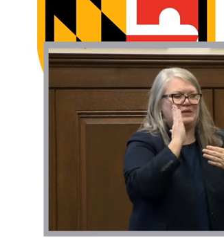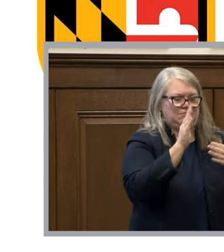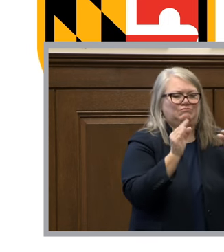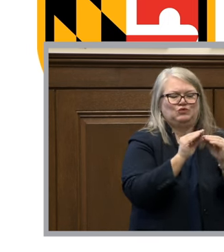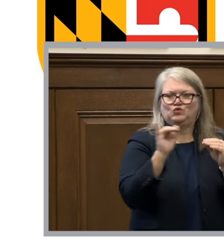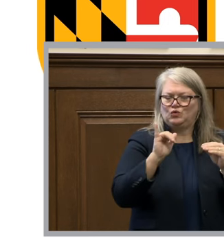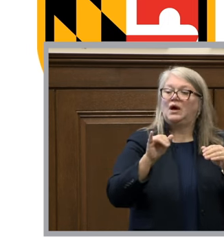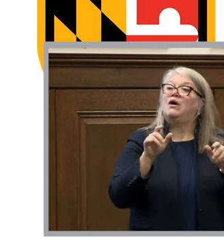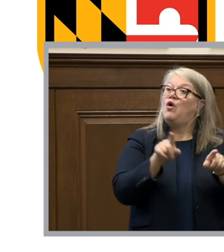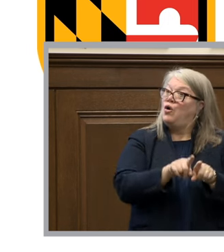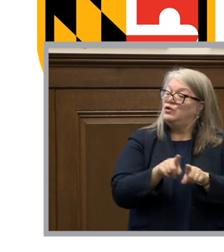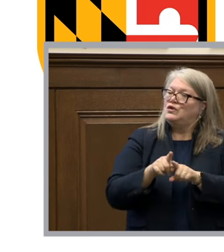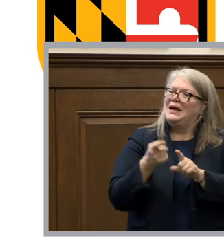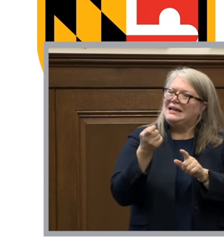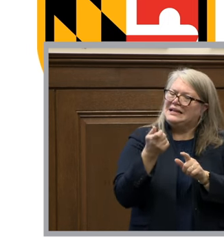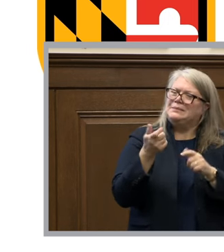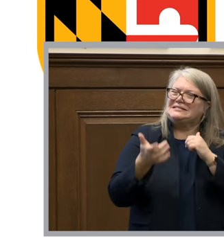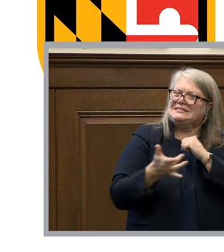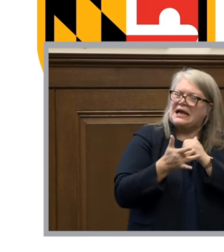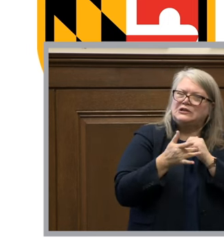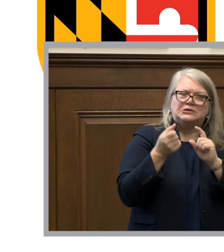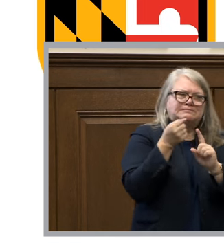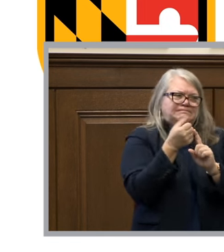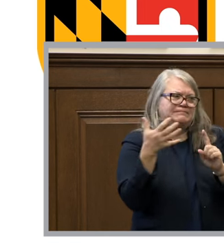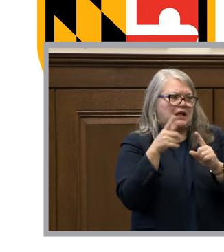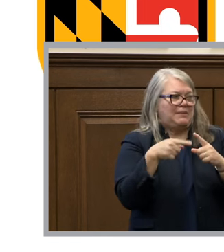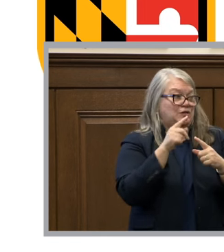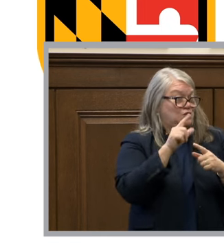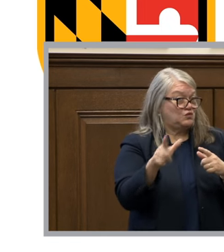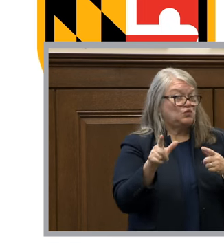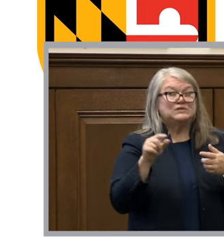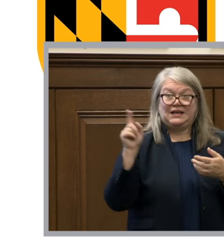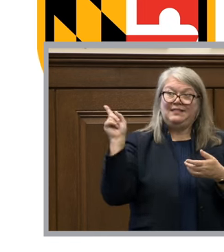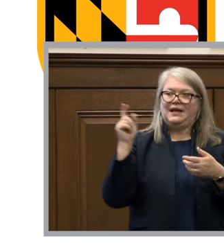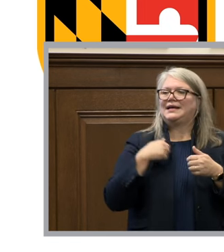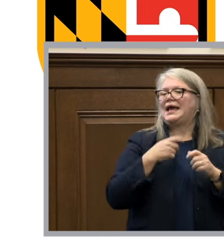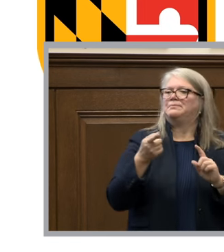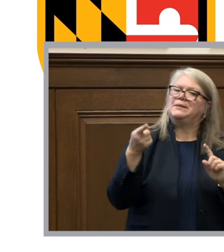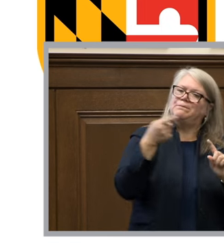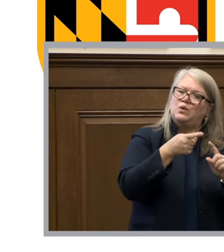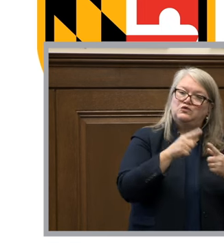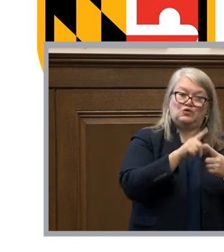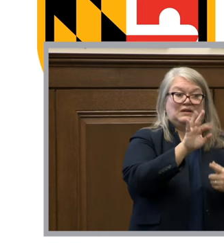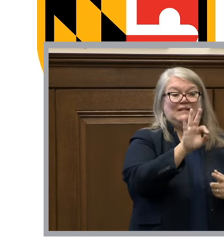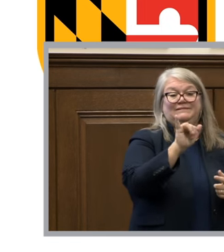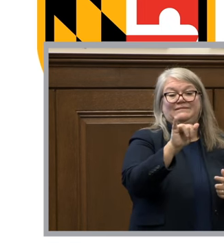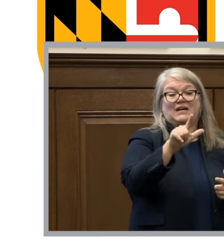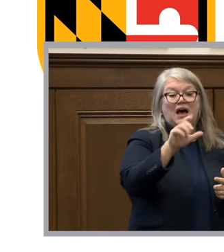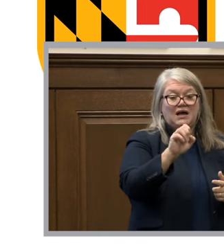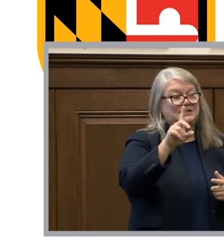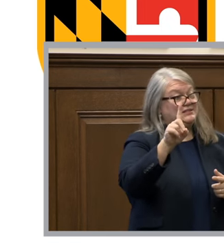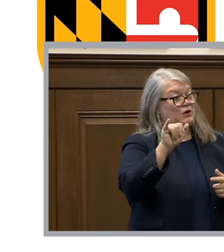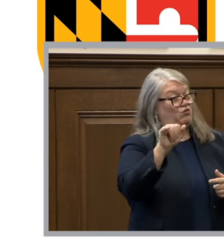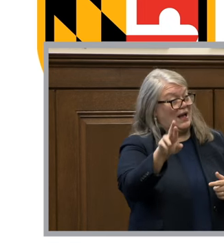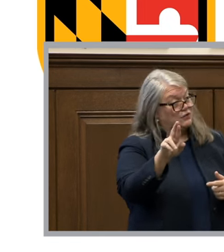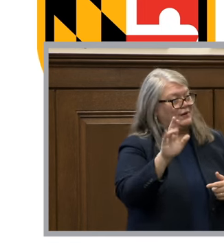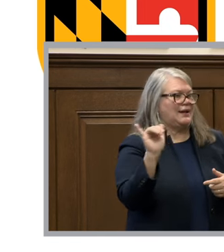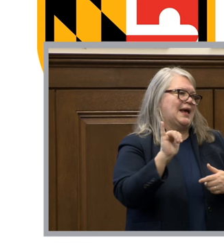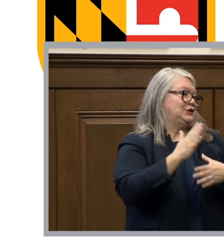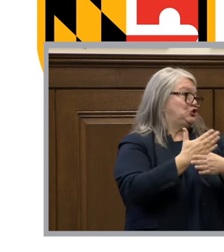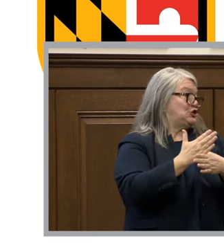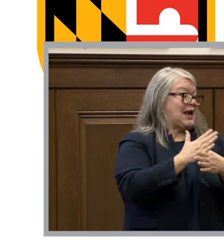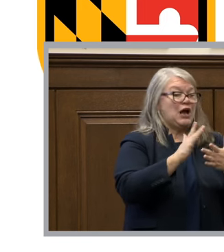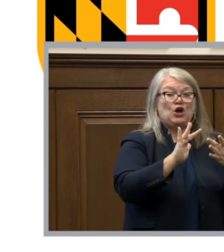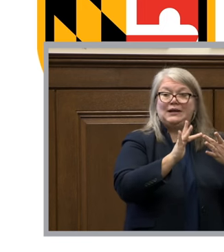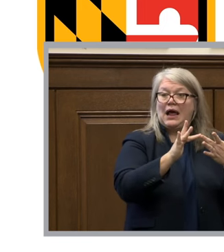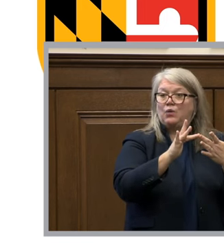and then a little bit of technical about the tools these tools can be pointed to file directories such as shared network